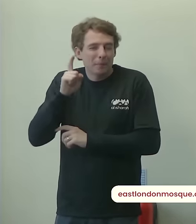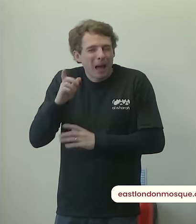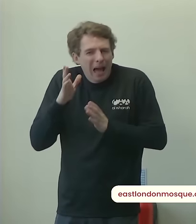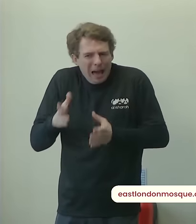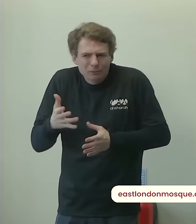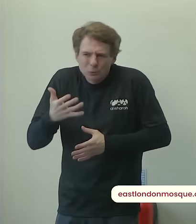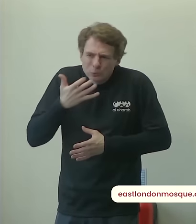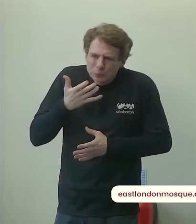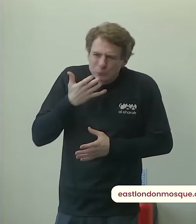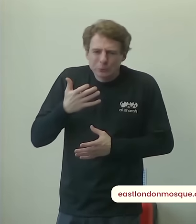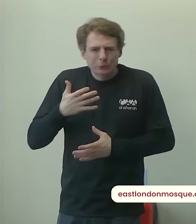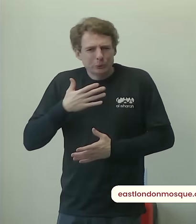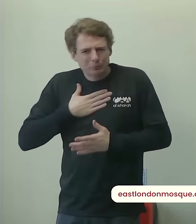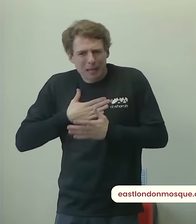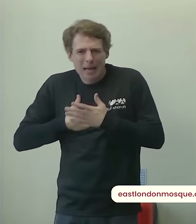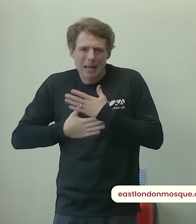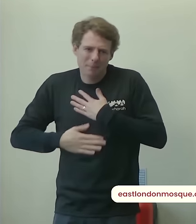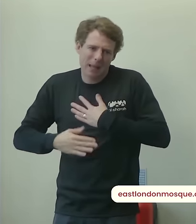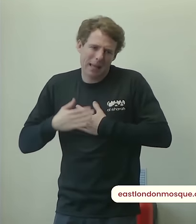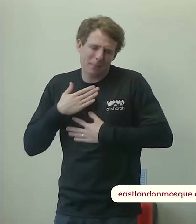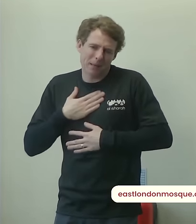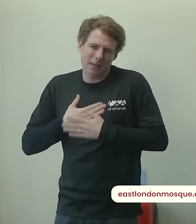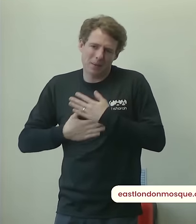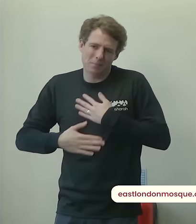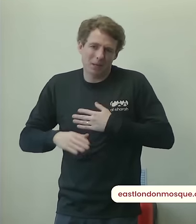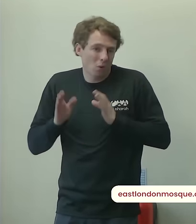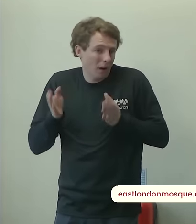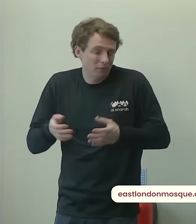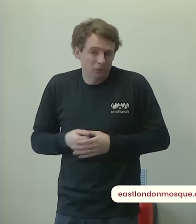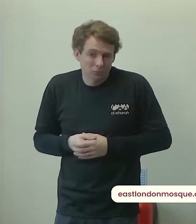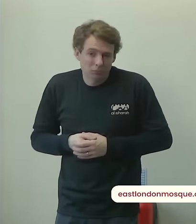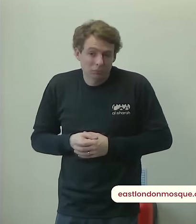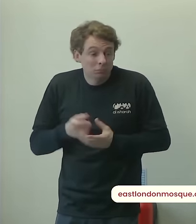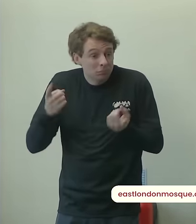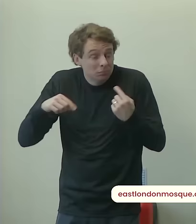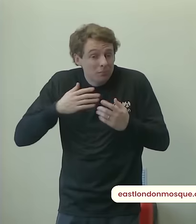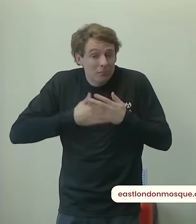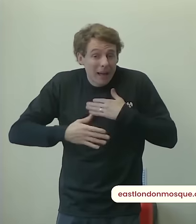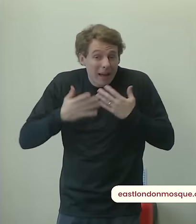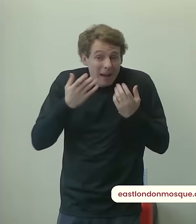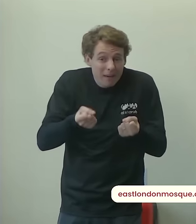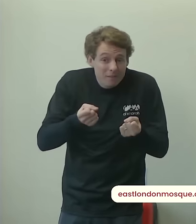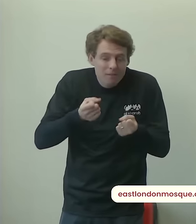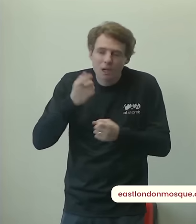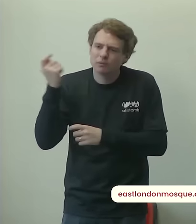to be patient victory will come in your direction two things can happen to a believer number one